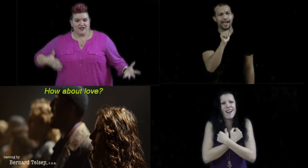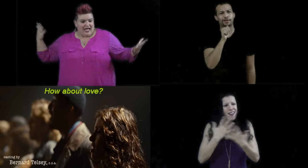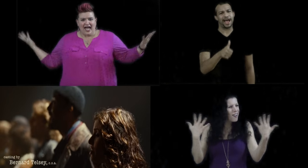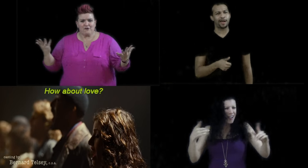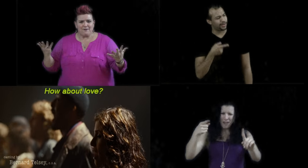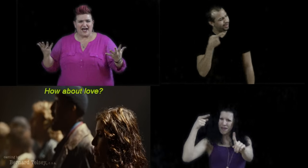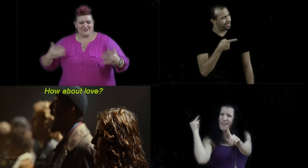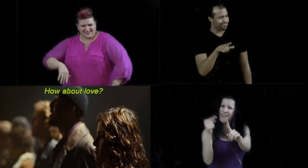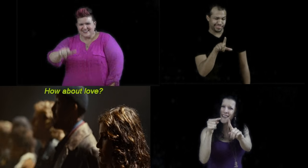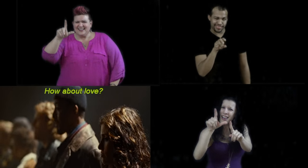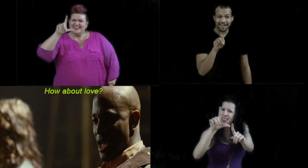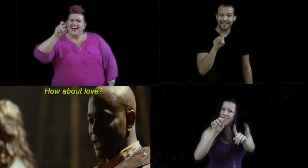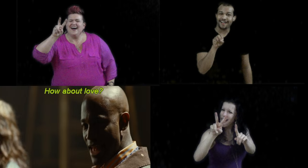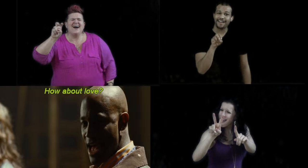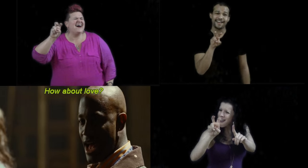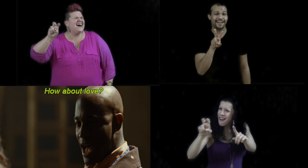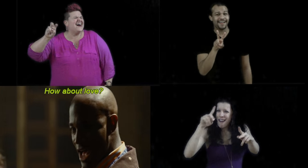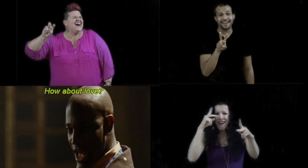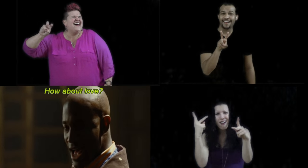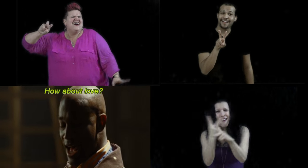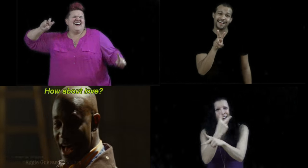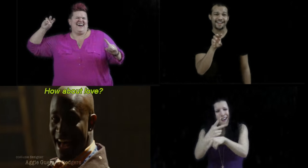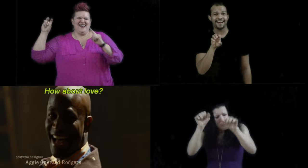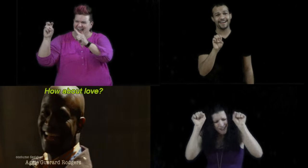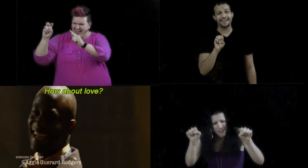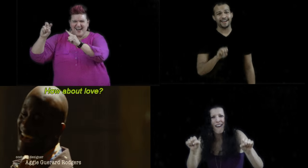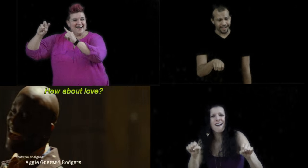How about love?